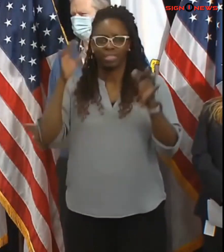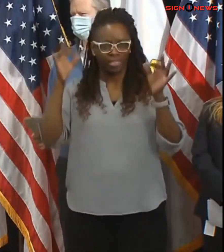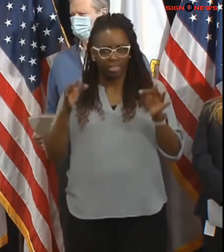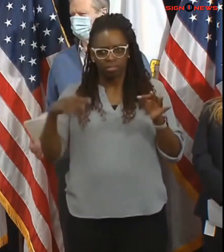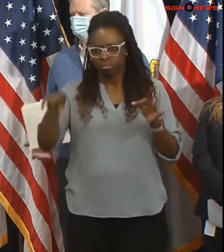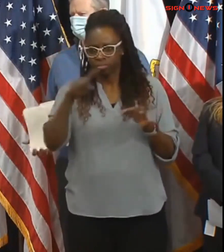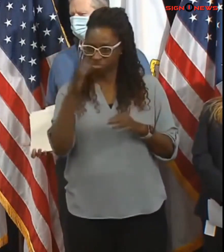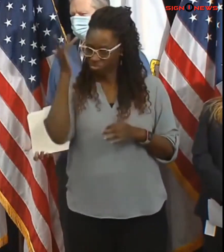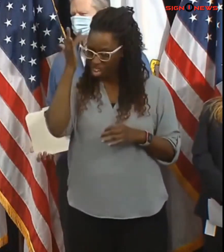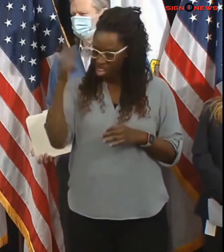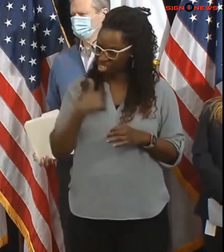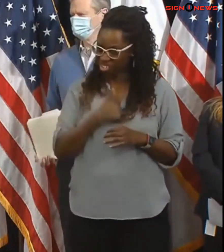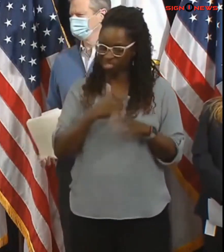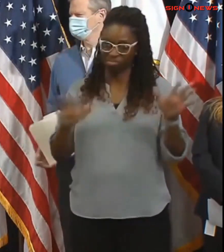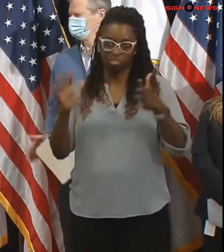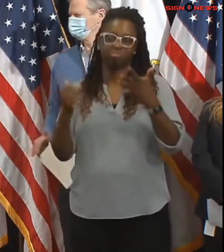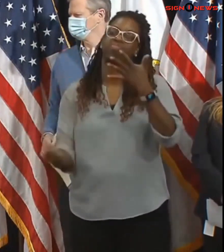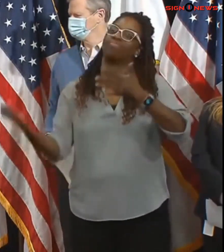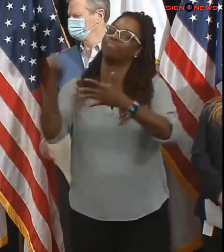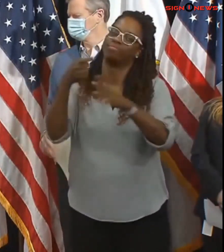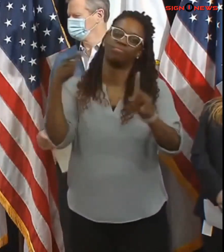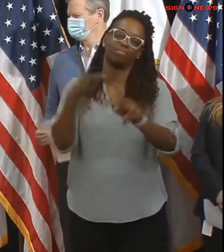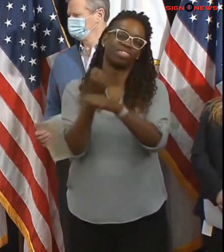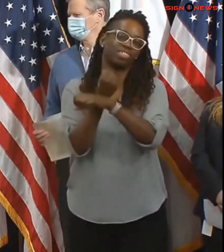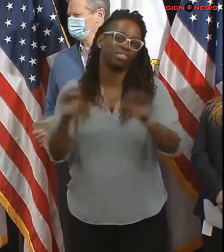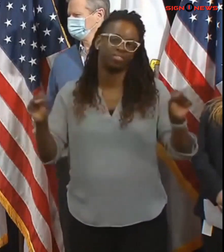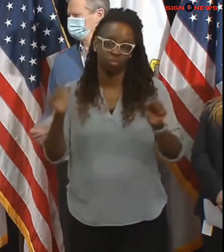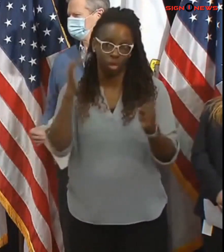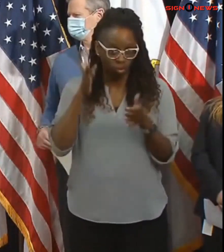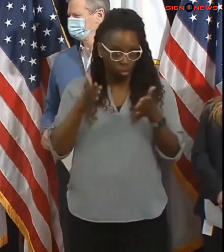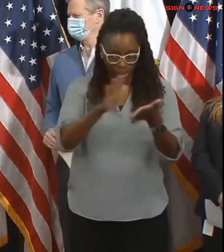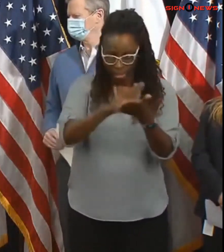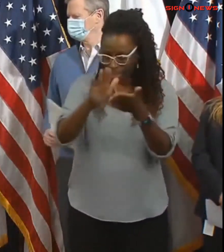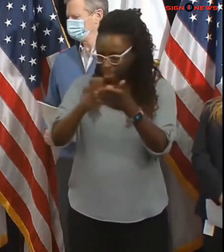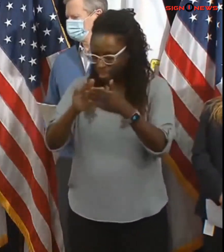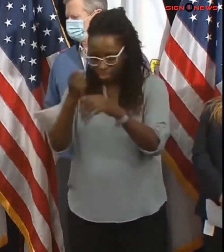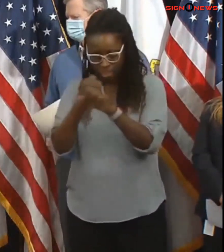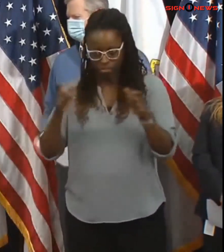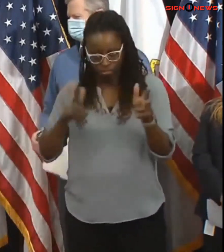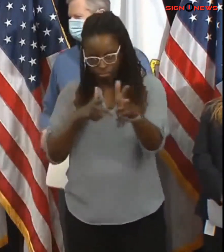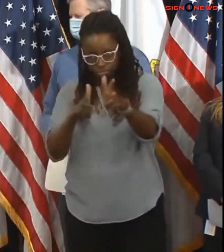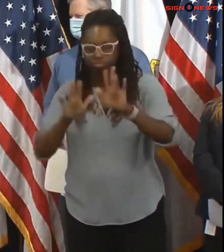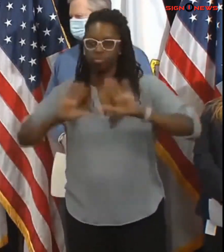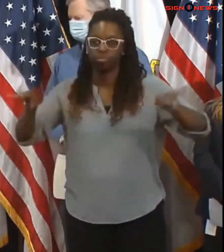and at this time i'd i'd ask um donathan gulliver to come up and share additional comments on highway